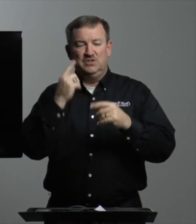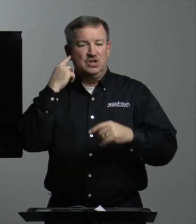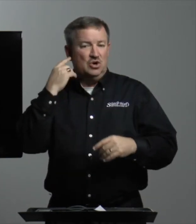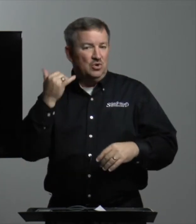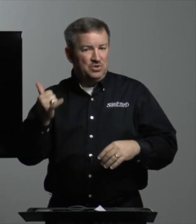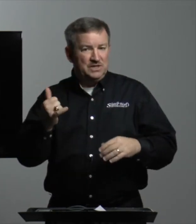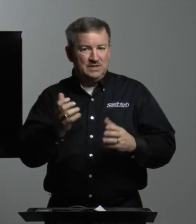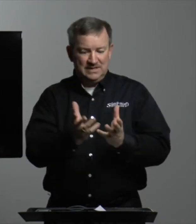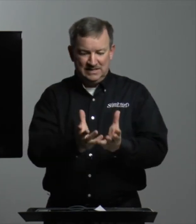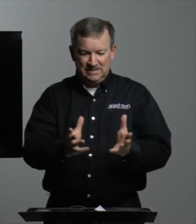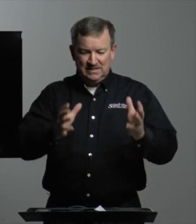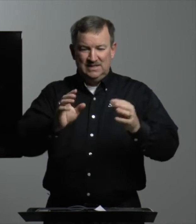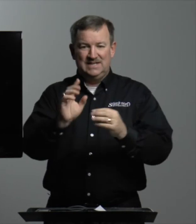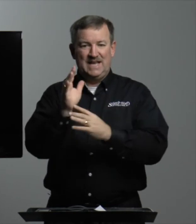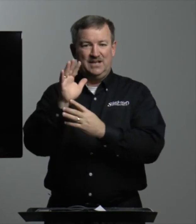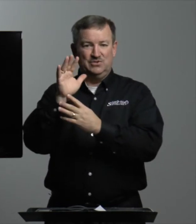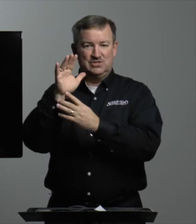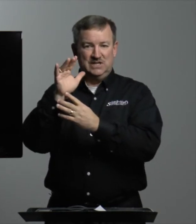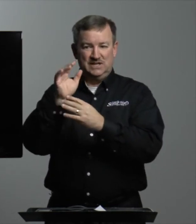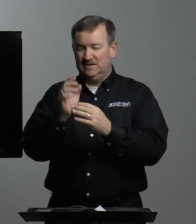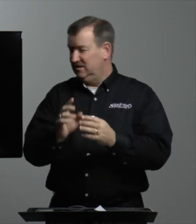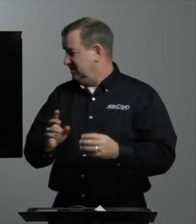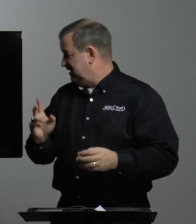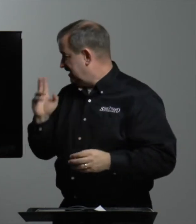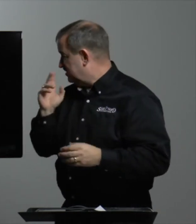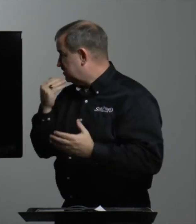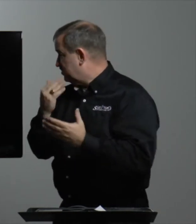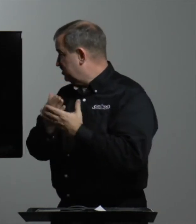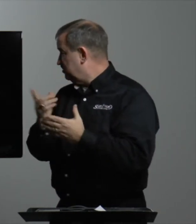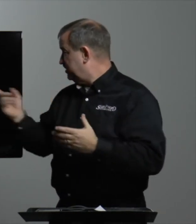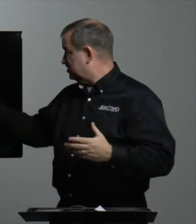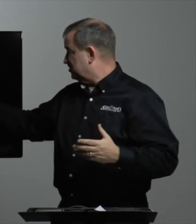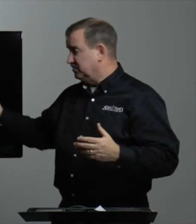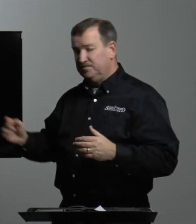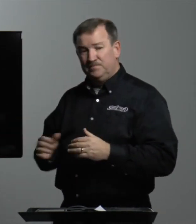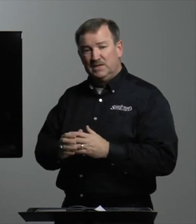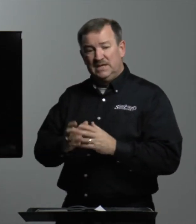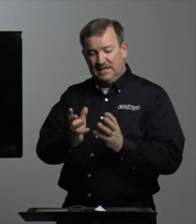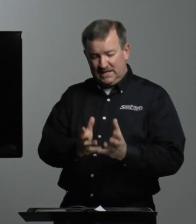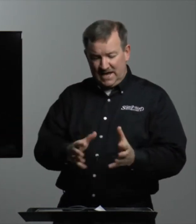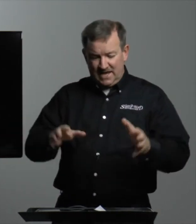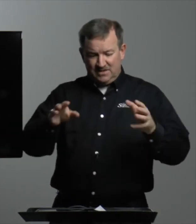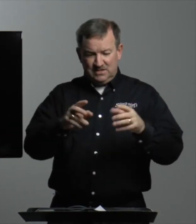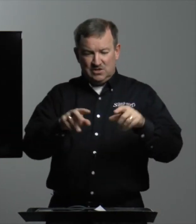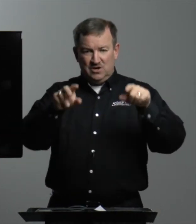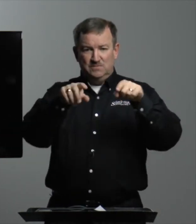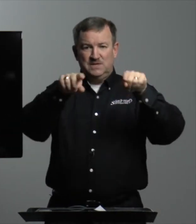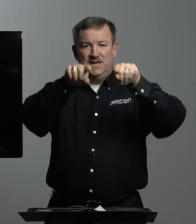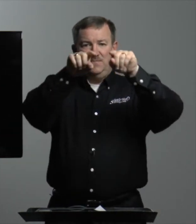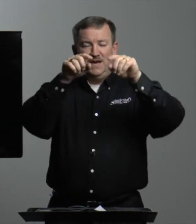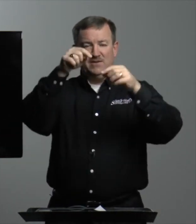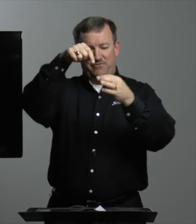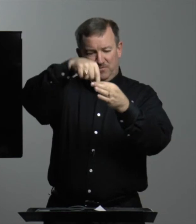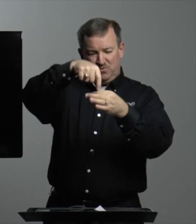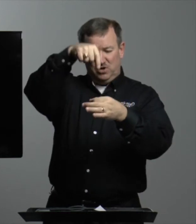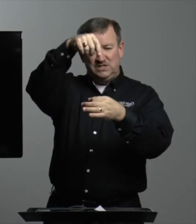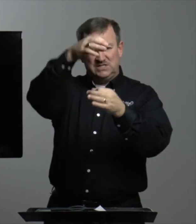the golden candlestick. This is a pretty good picture. It had these arms that came out from a one